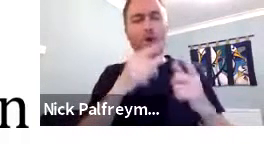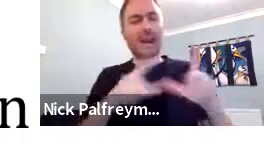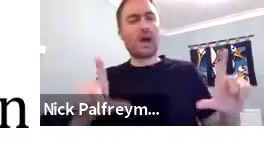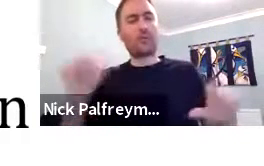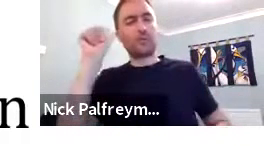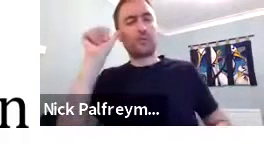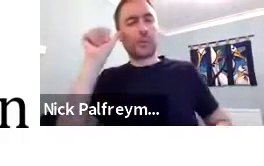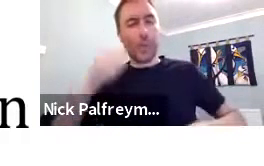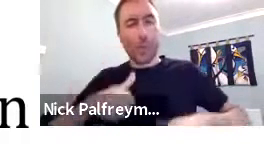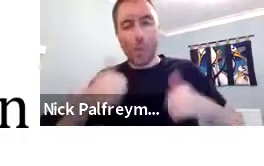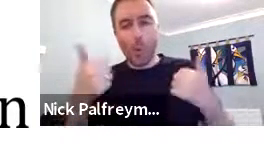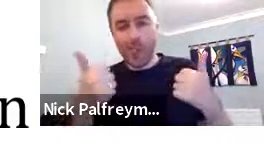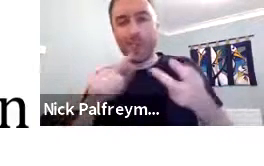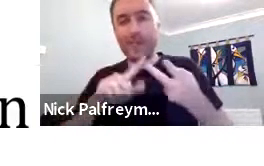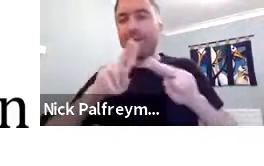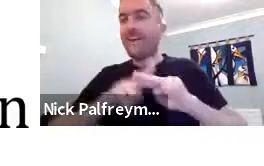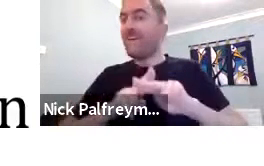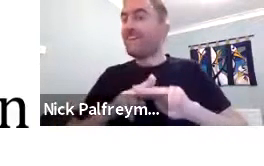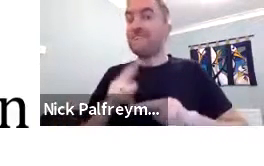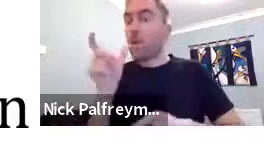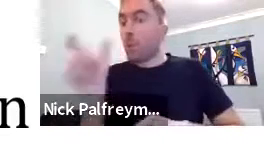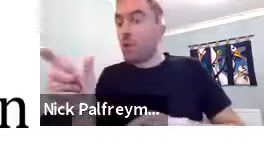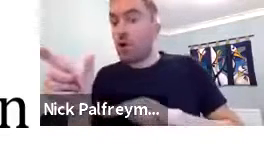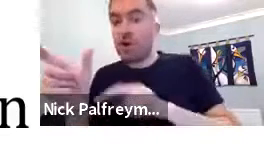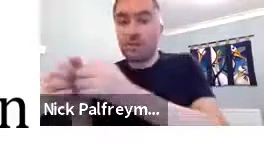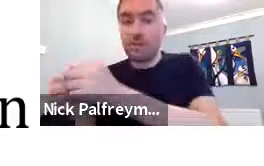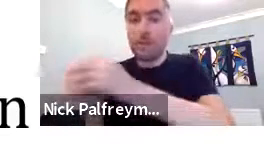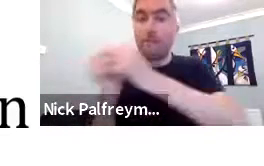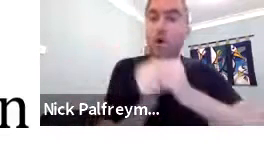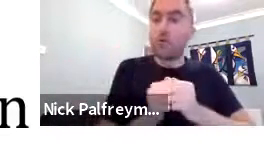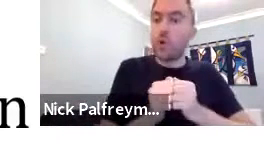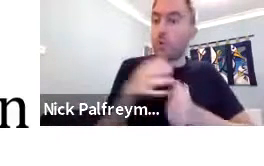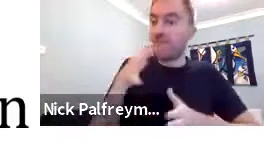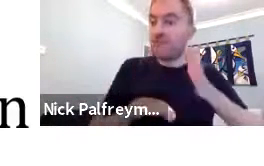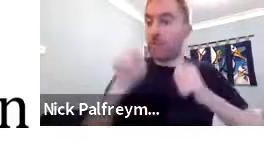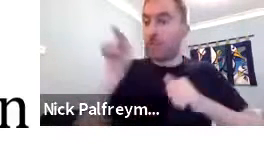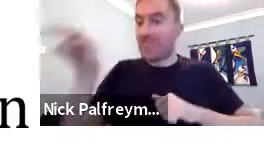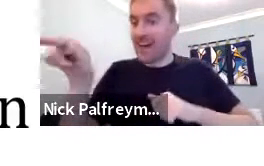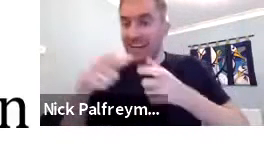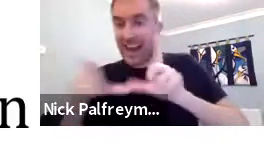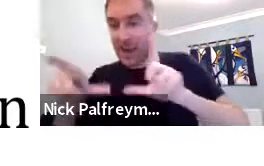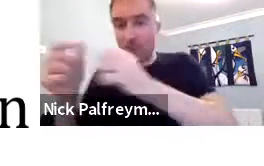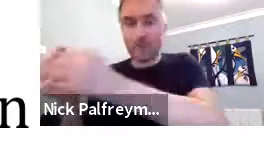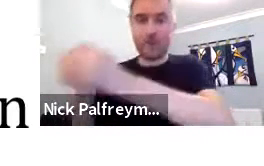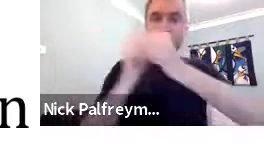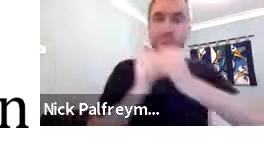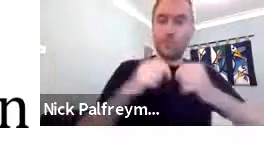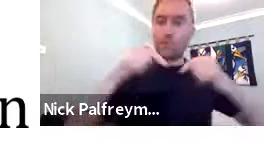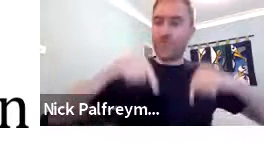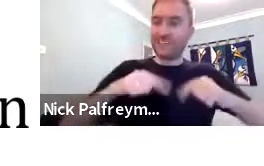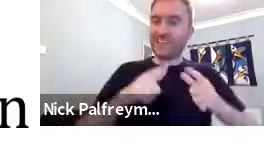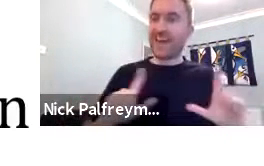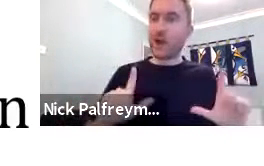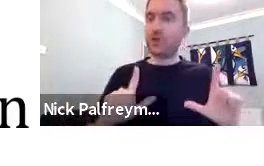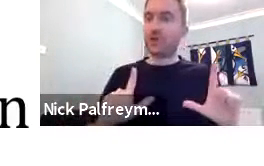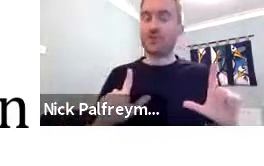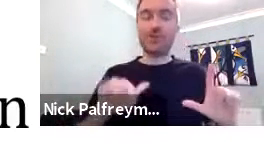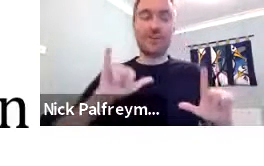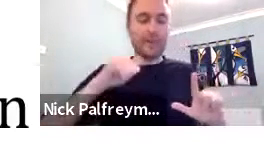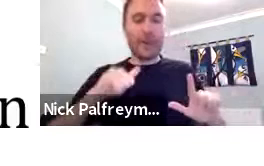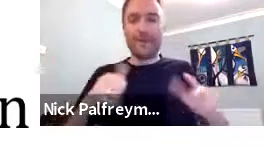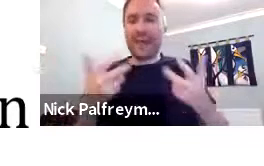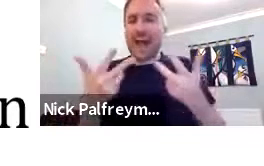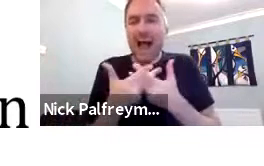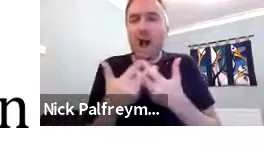And maybe, you know, if you're doing research into spoken languages, you'll know it well. A word could be borrowed from a particular language